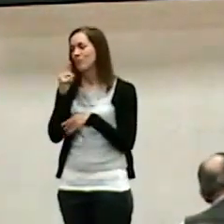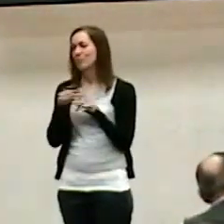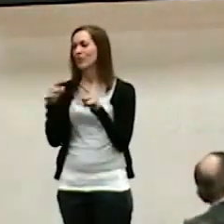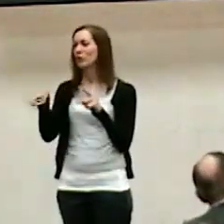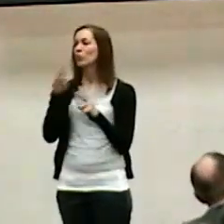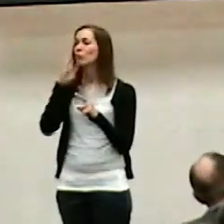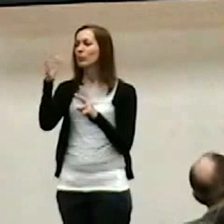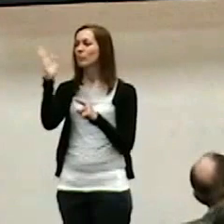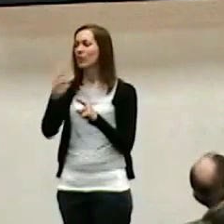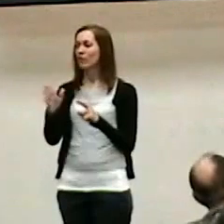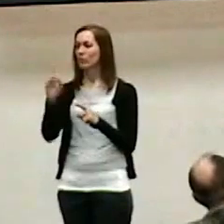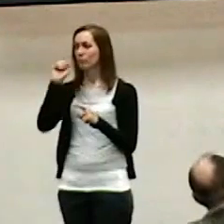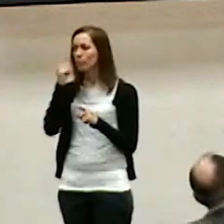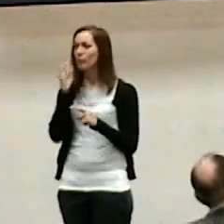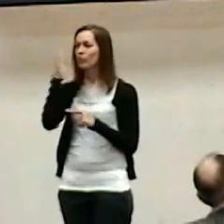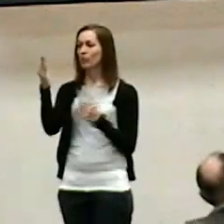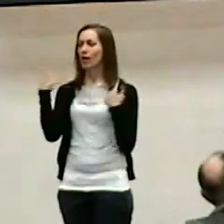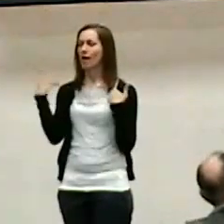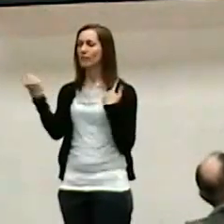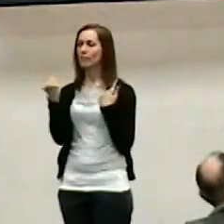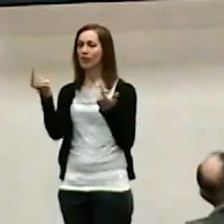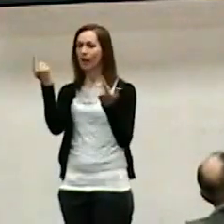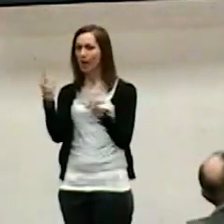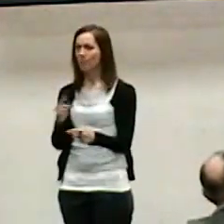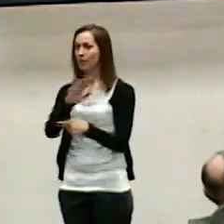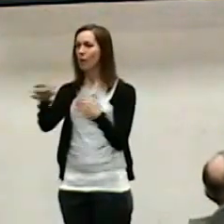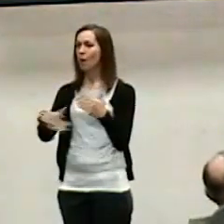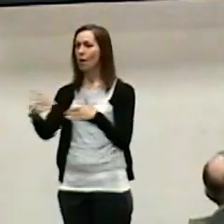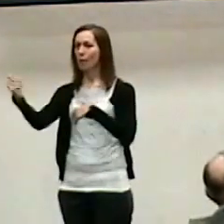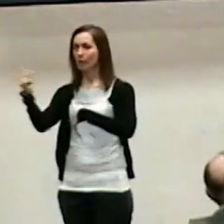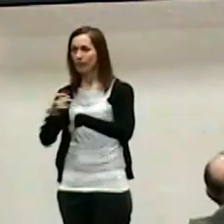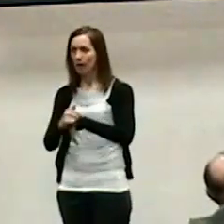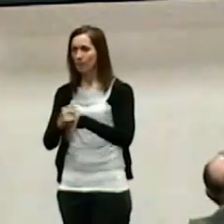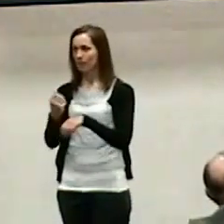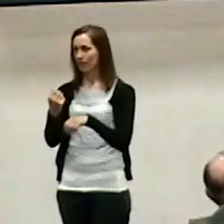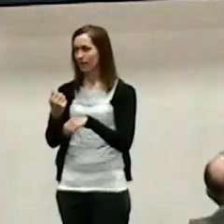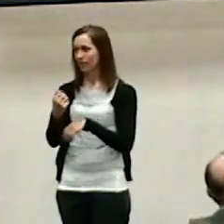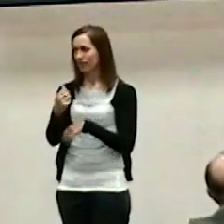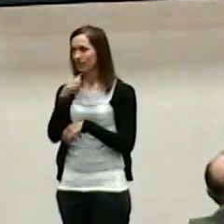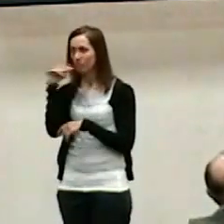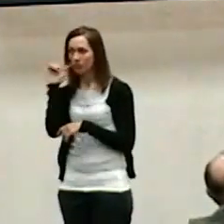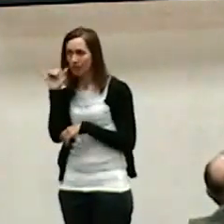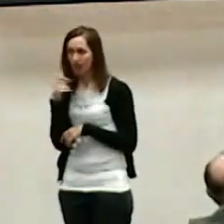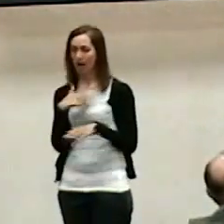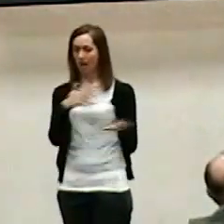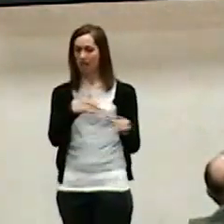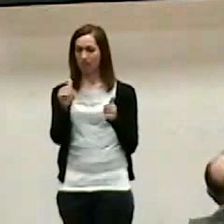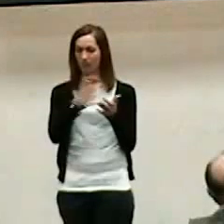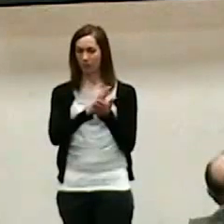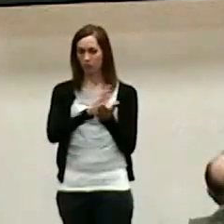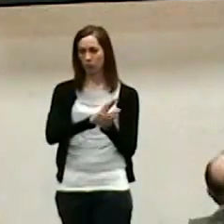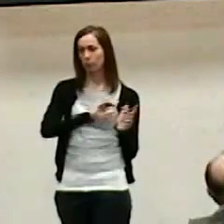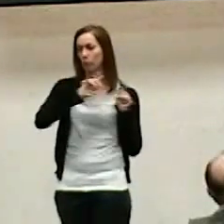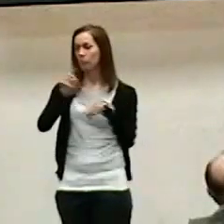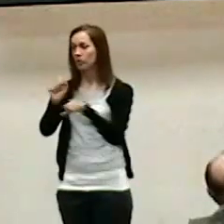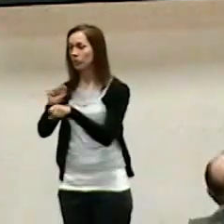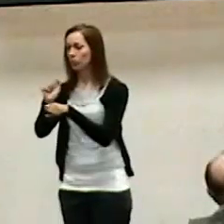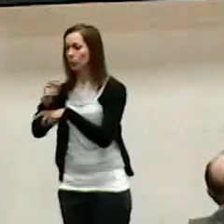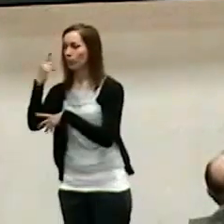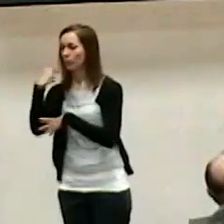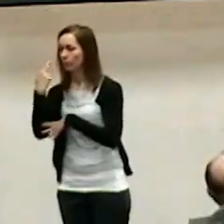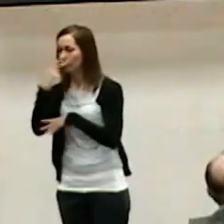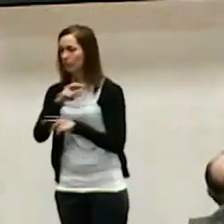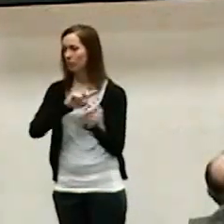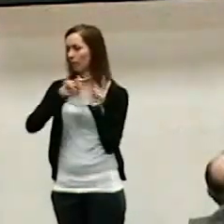You will have something going on all the time. Yesterday, in the course of a few hours, I went from school to working at our restaurant. I had to make a list here.